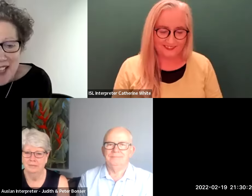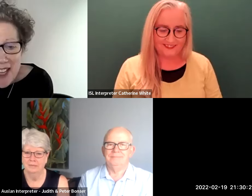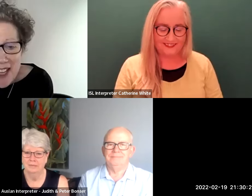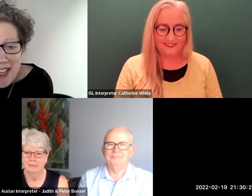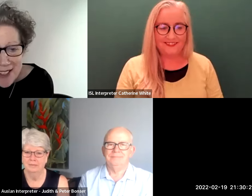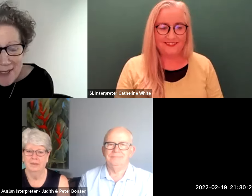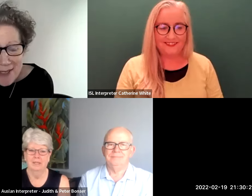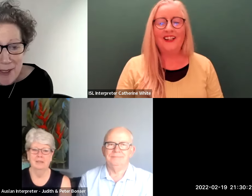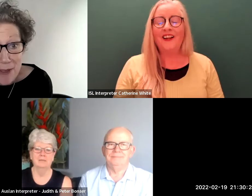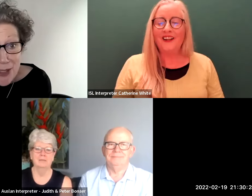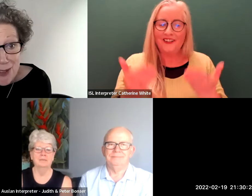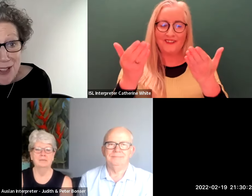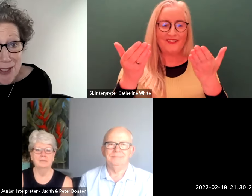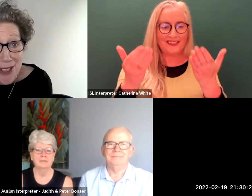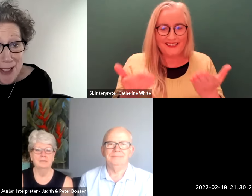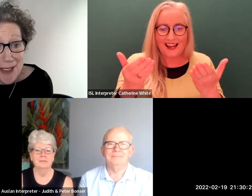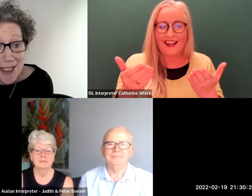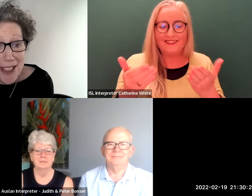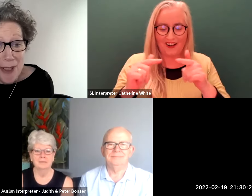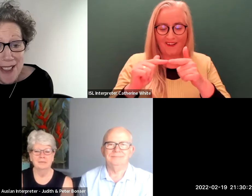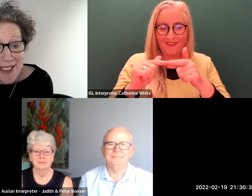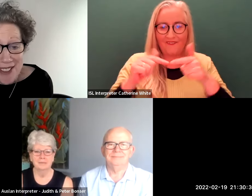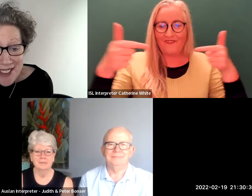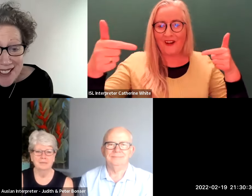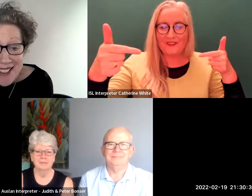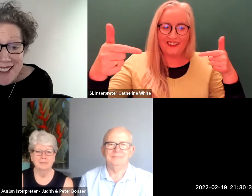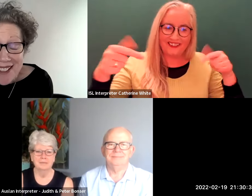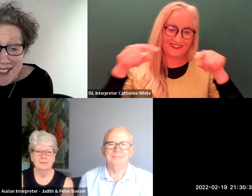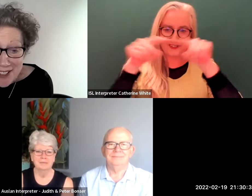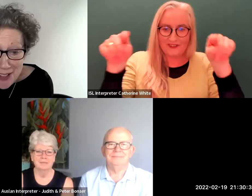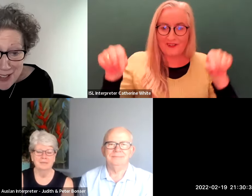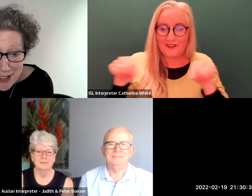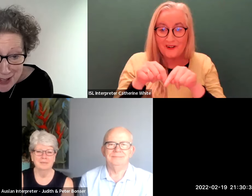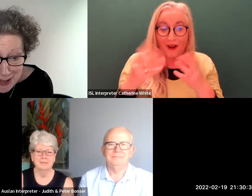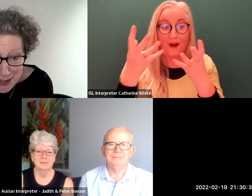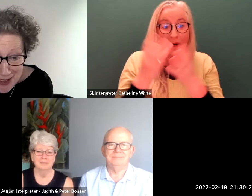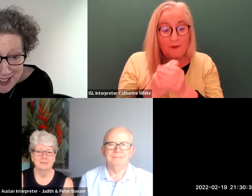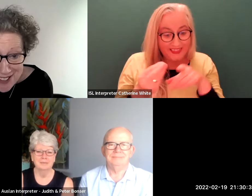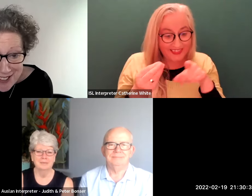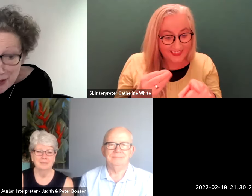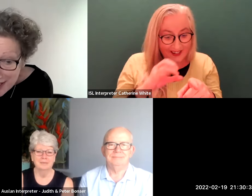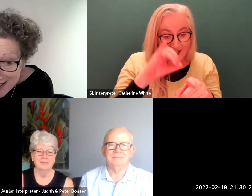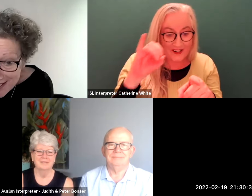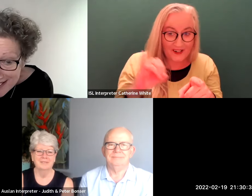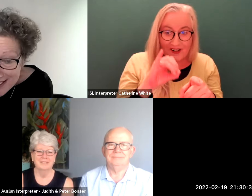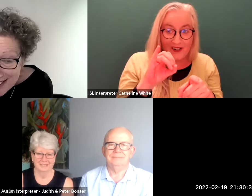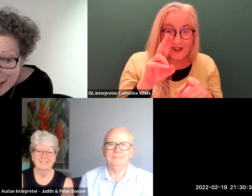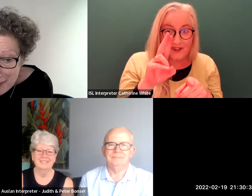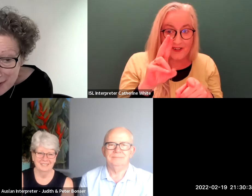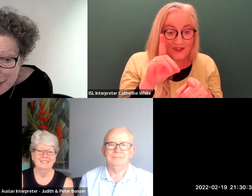today i'm in the virtual studio with jude judy